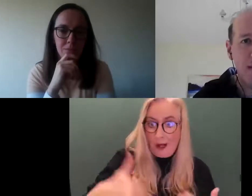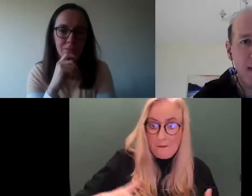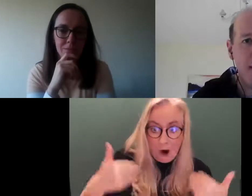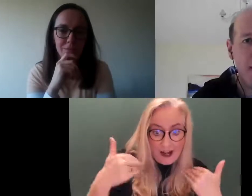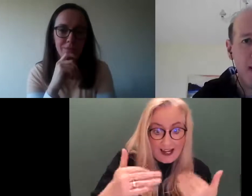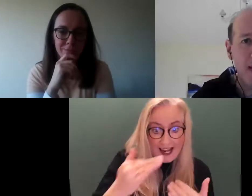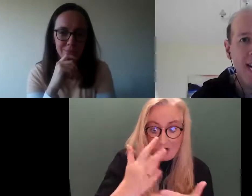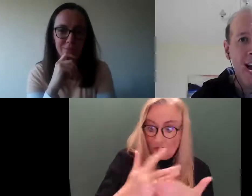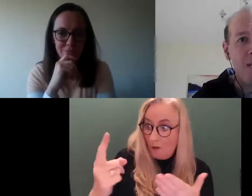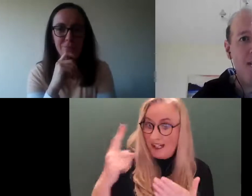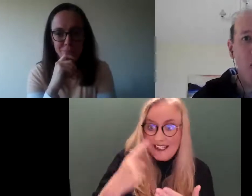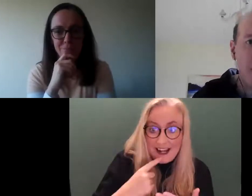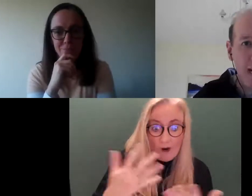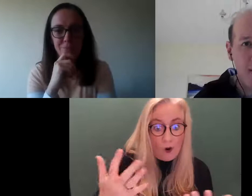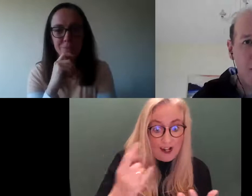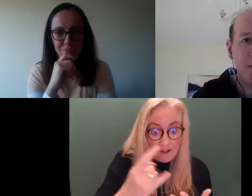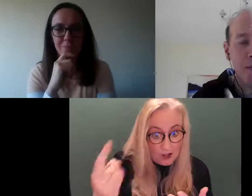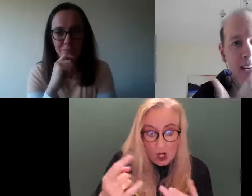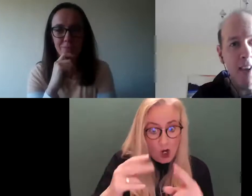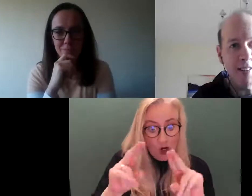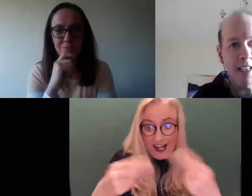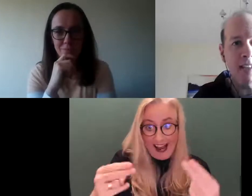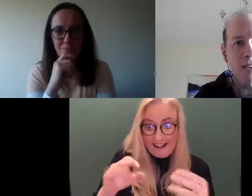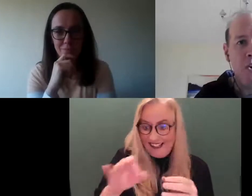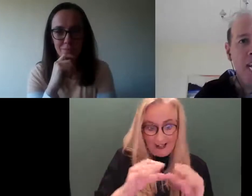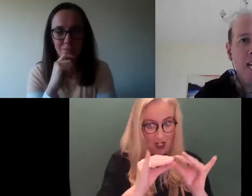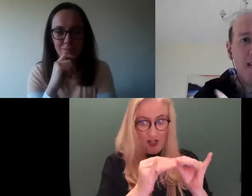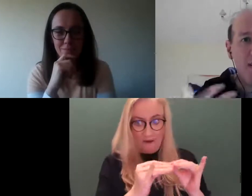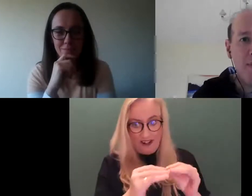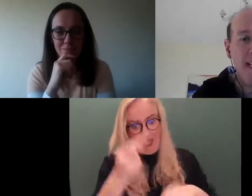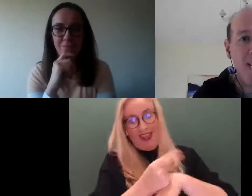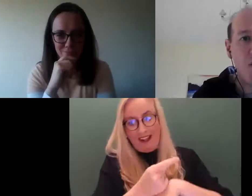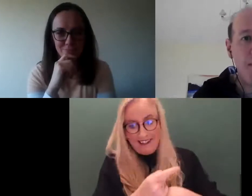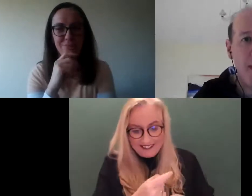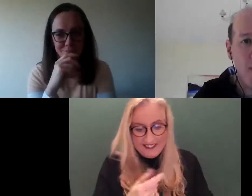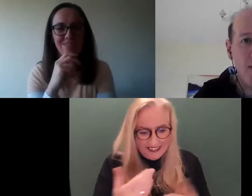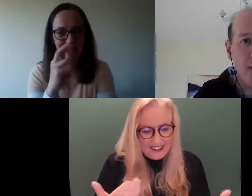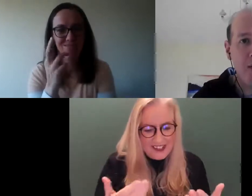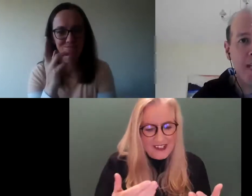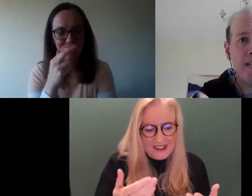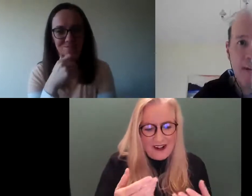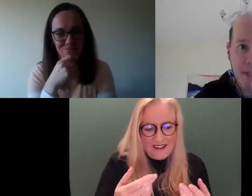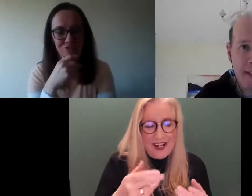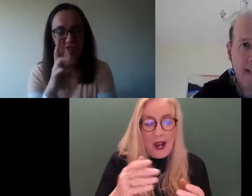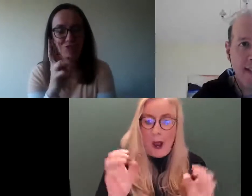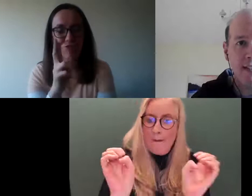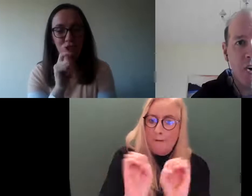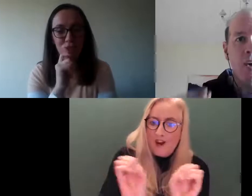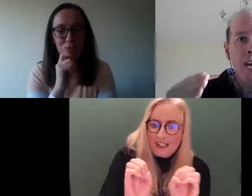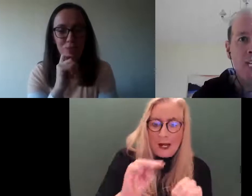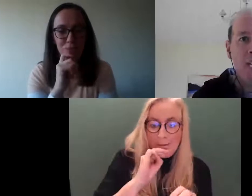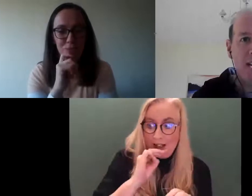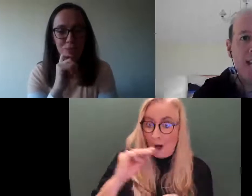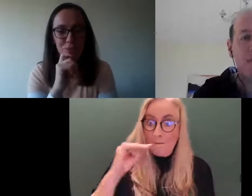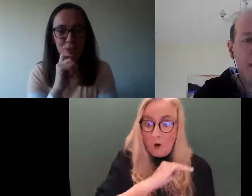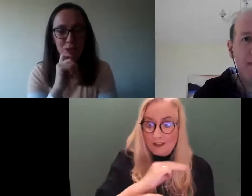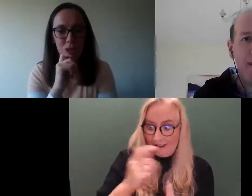deaf or hearing impaired, and you can't always get an interpreter to be there on scene. So, by nature, could be an emergency, which means time is of the essence. So,